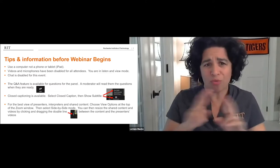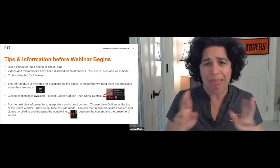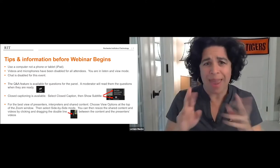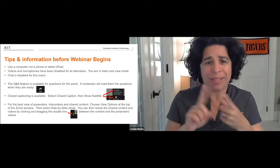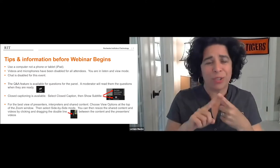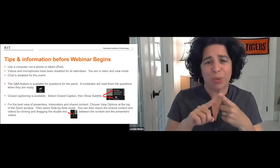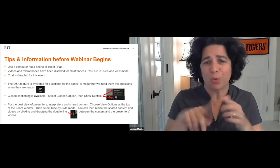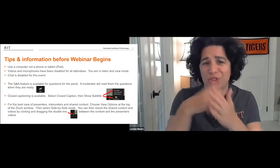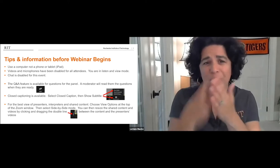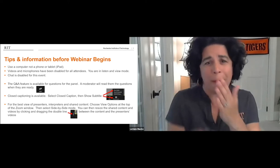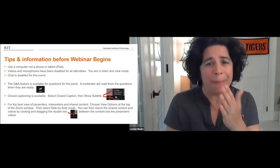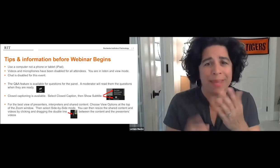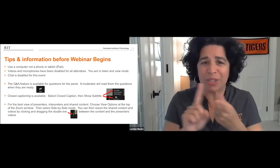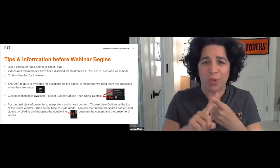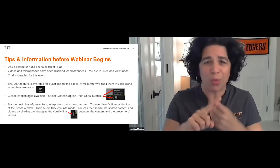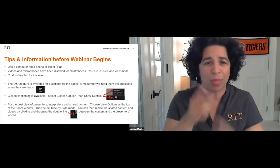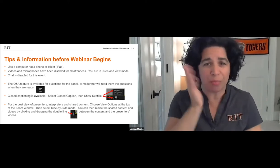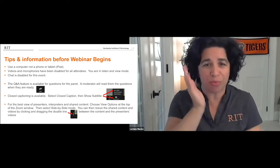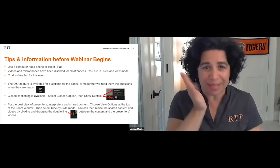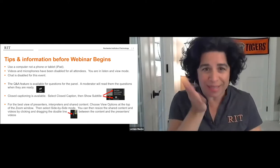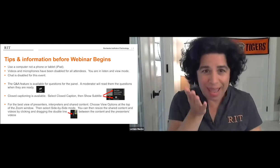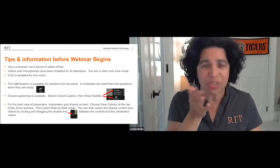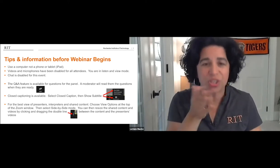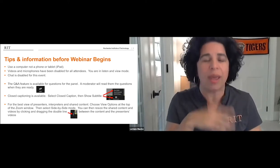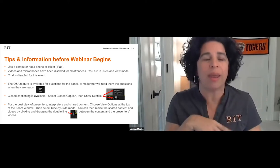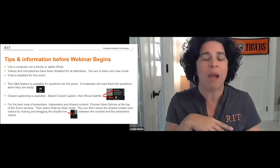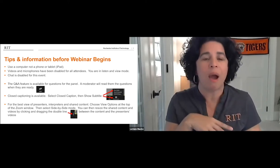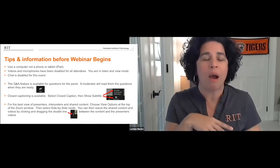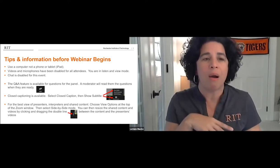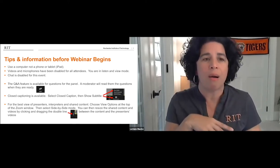I think with that being said, we're ready to jump right into the presentation.